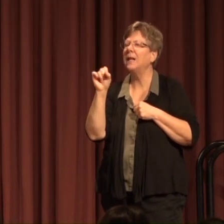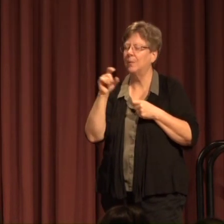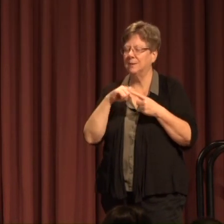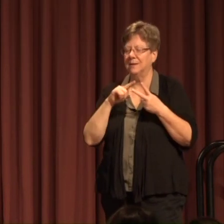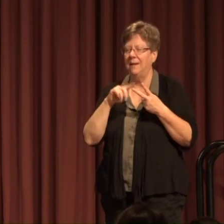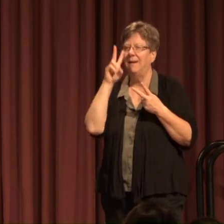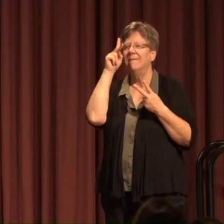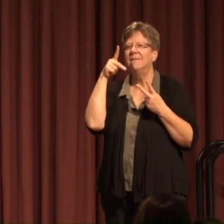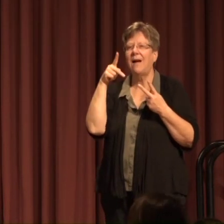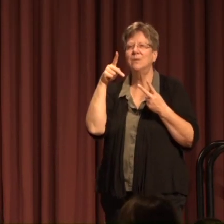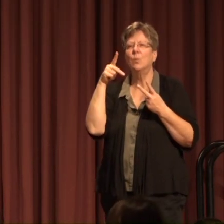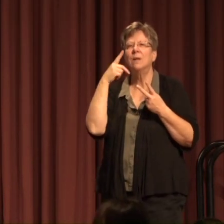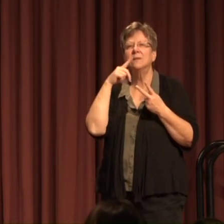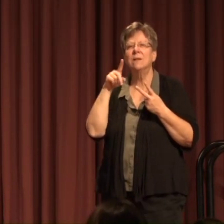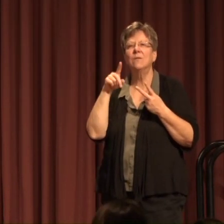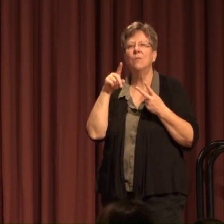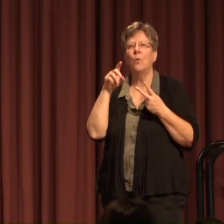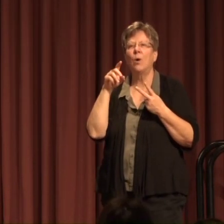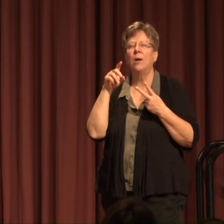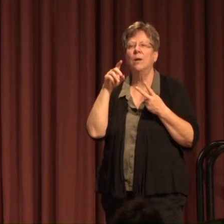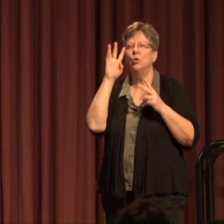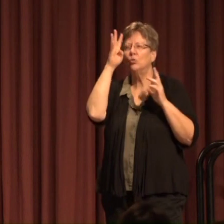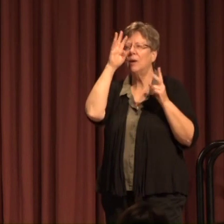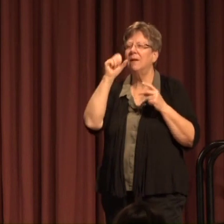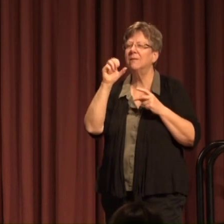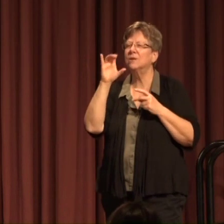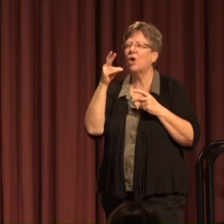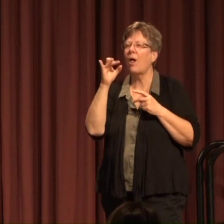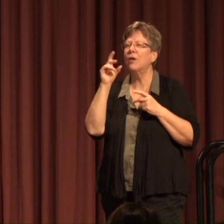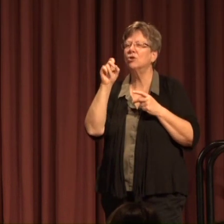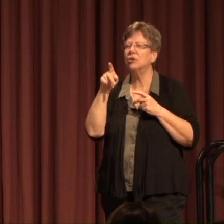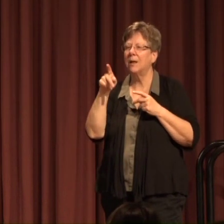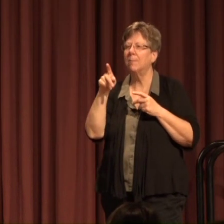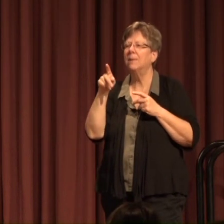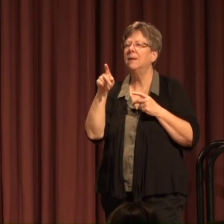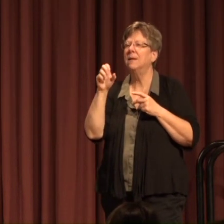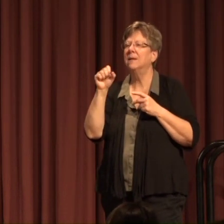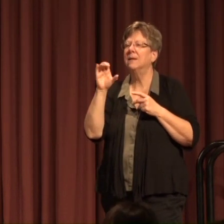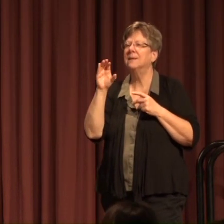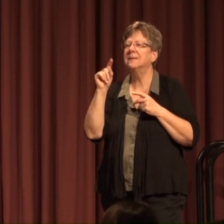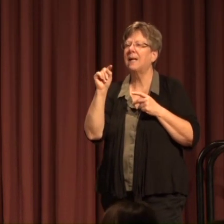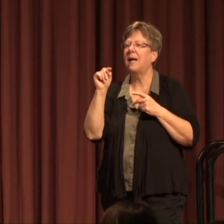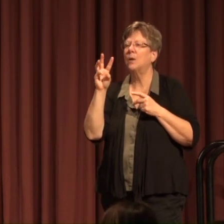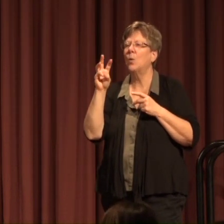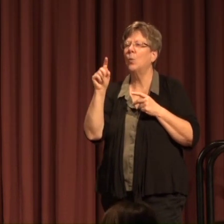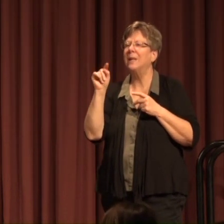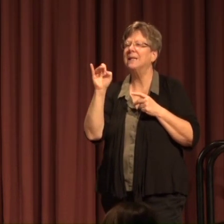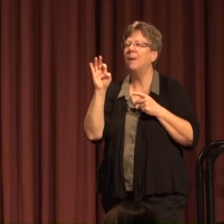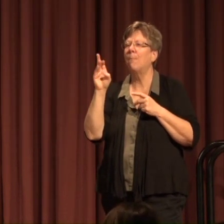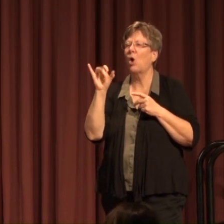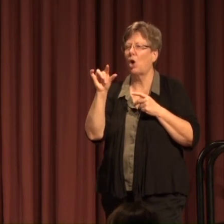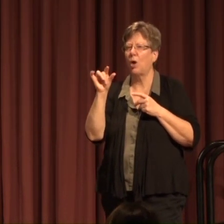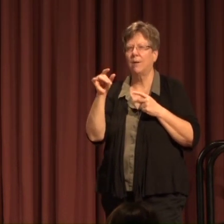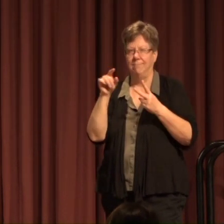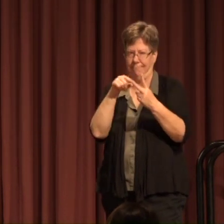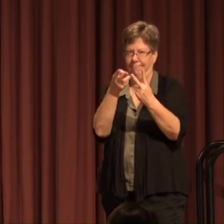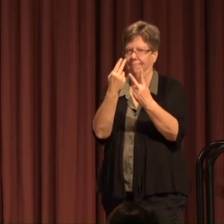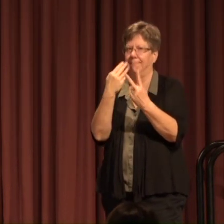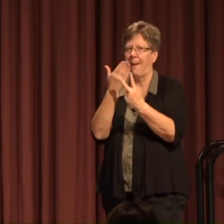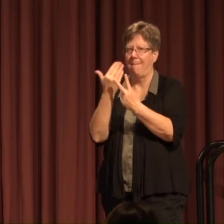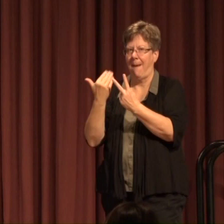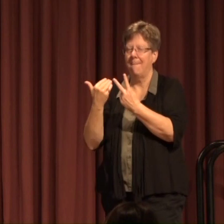And the vice president for creative scholarship and research Scott Wittenberg There they are Come on up